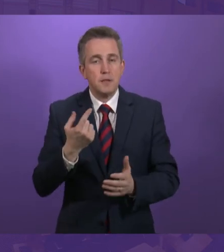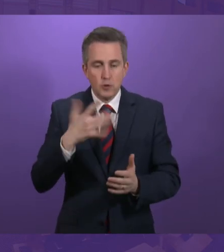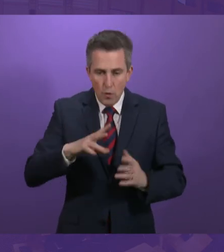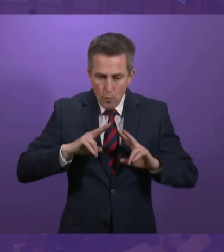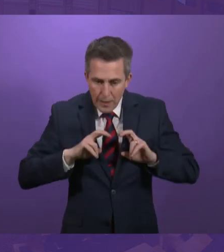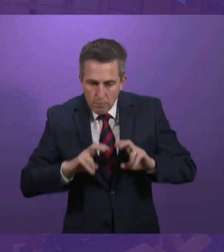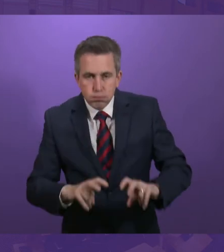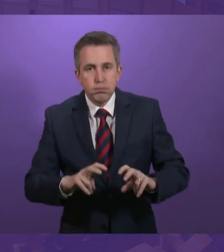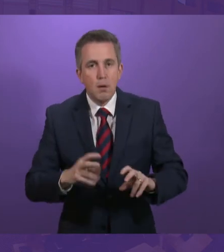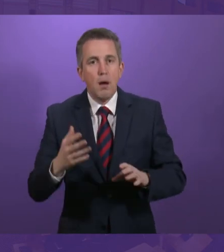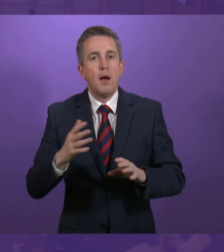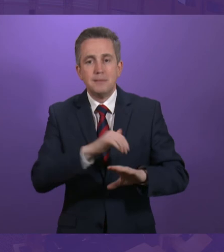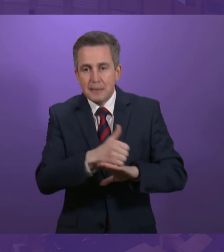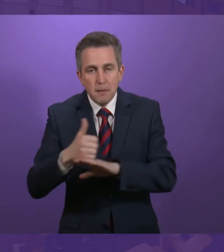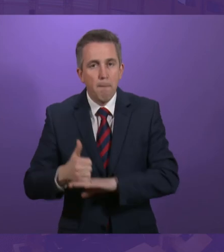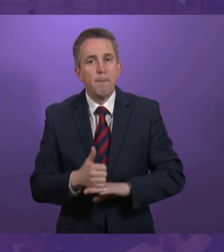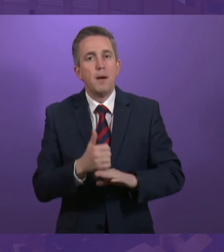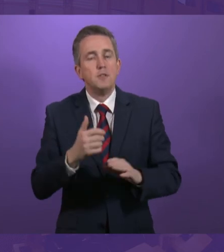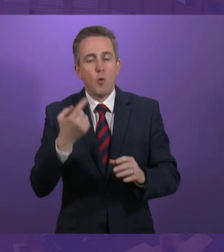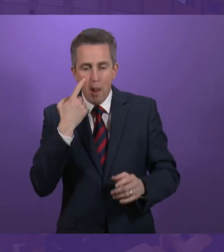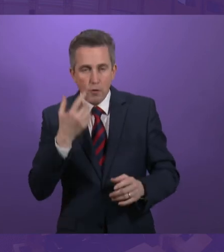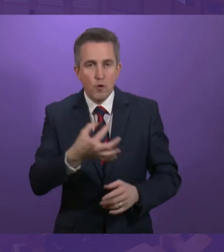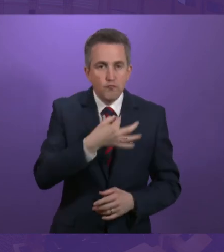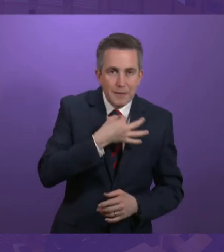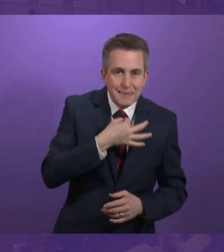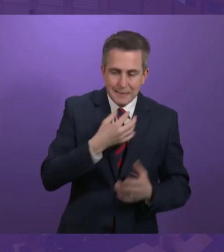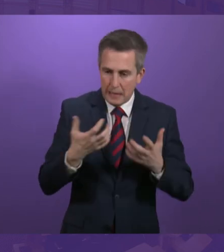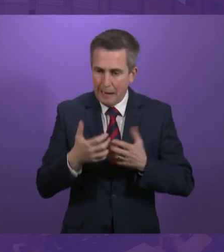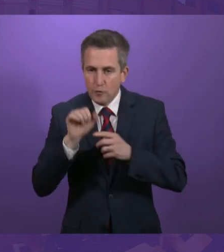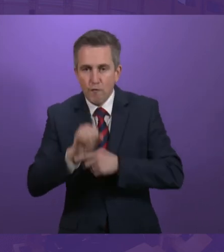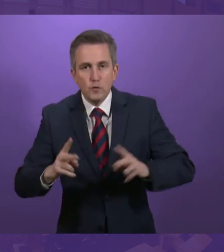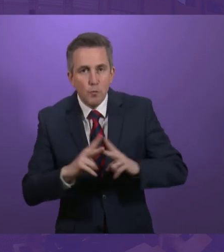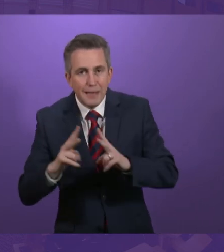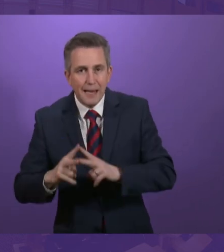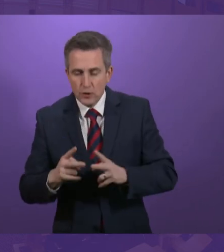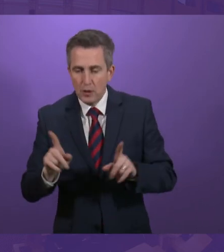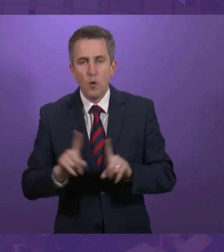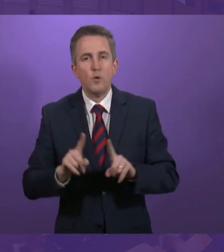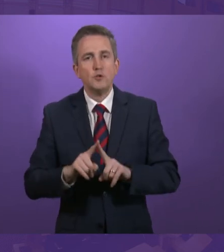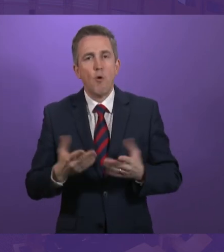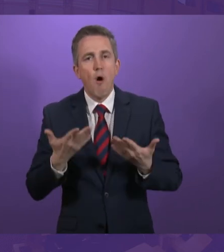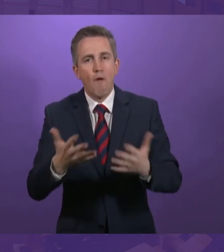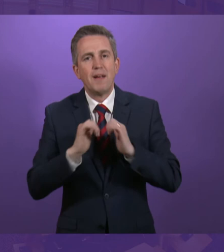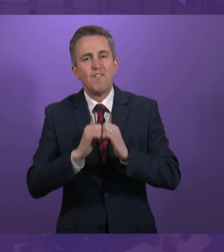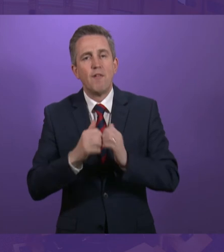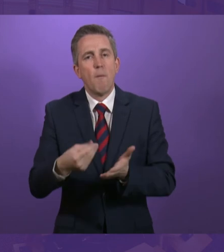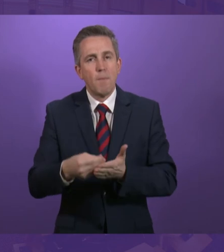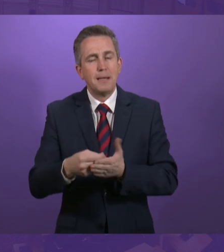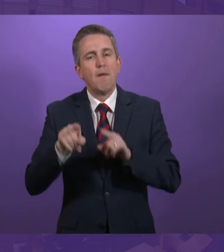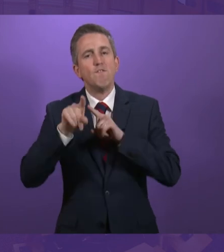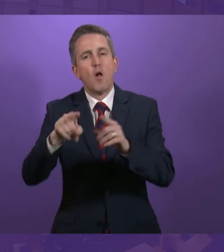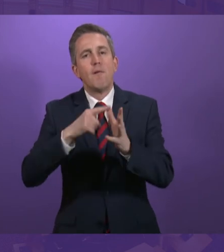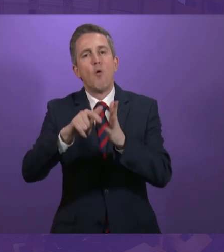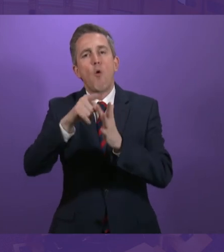It's an innovation in the public sector, reducing risk in data duplication and providing value for money. And it's in line with Audit Scotland's principles